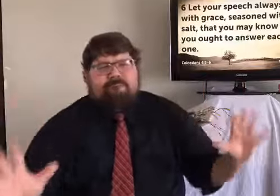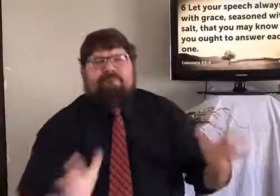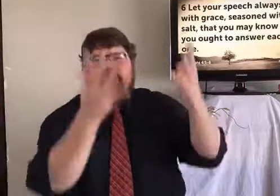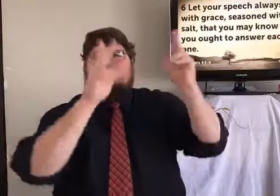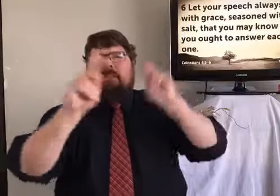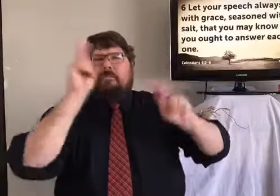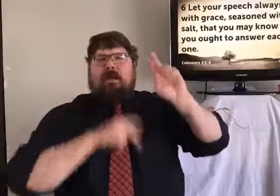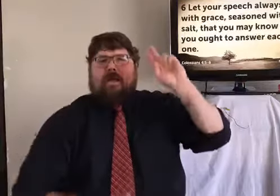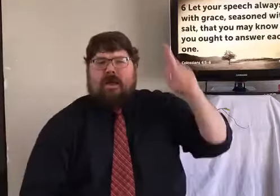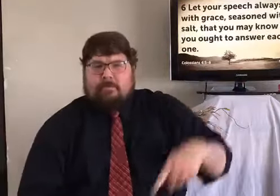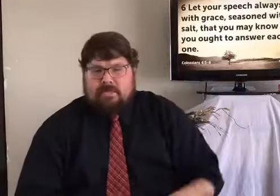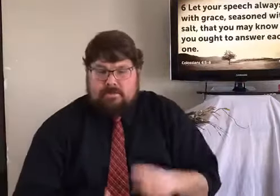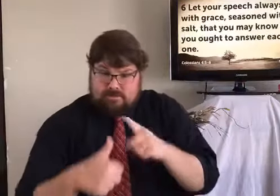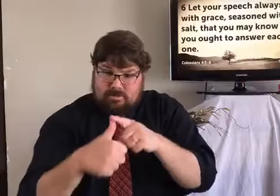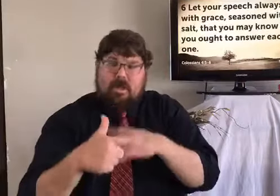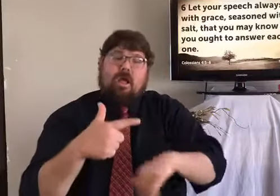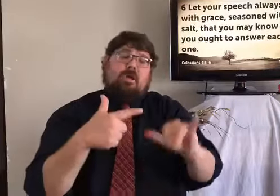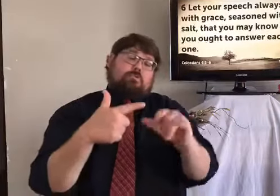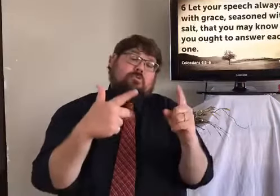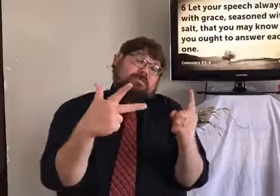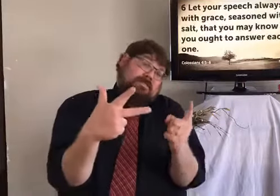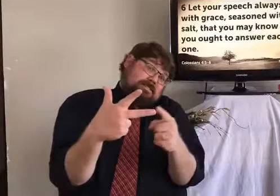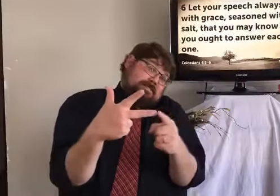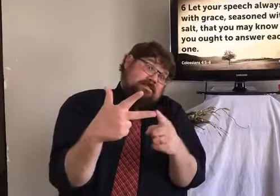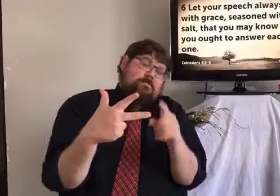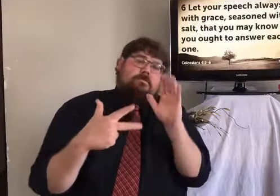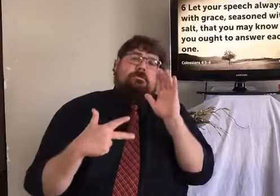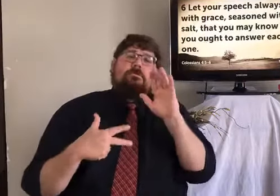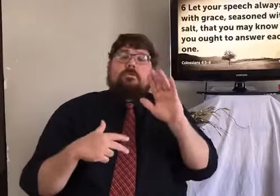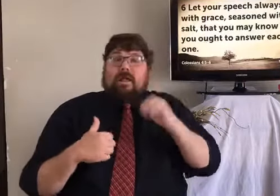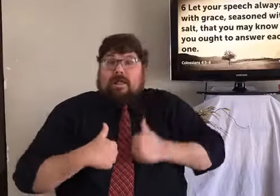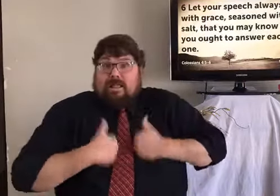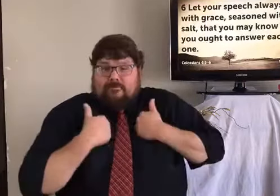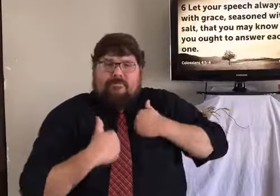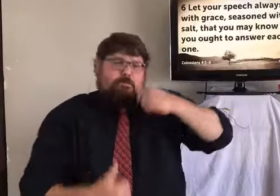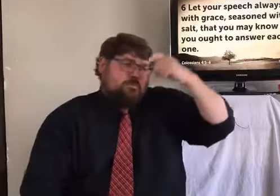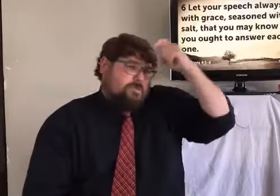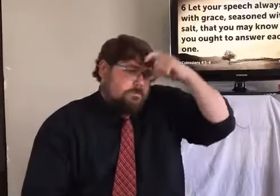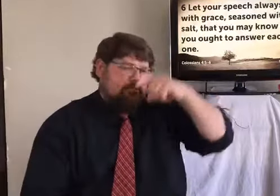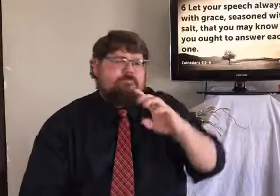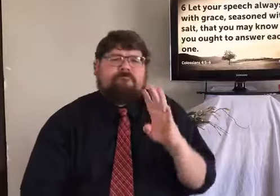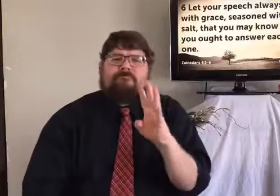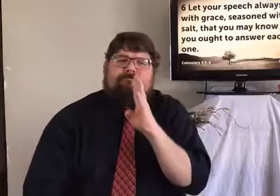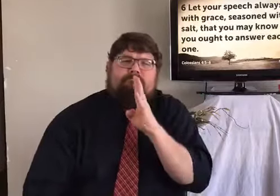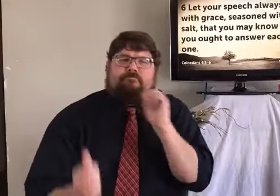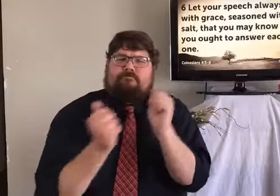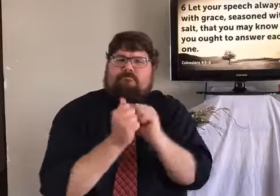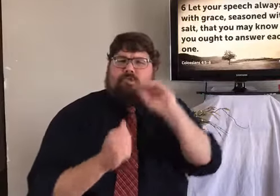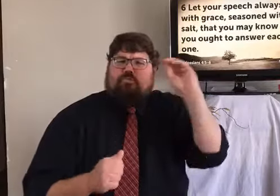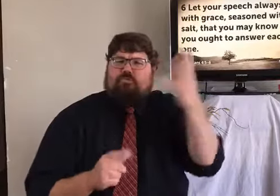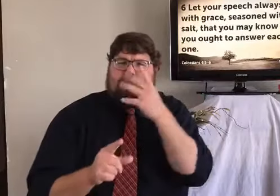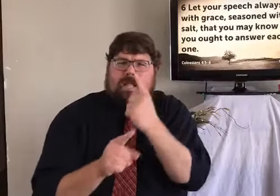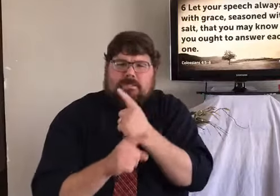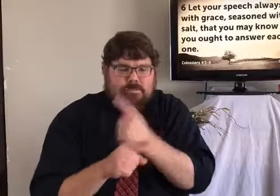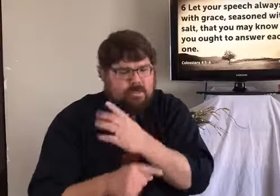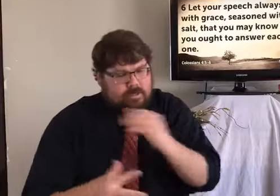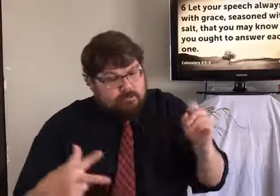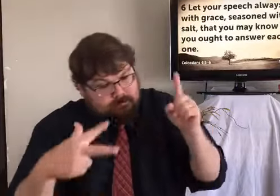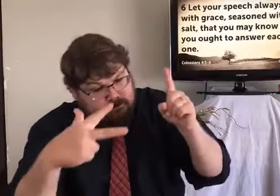are at peace. You live in harmony. You are at peace. And then also, you live in